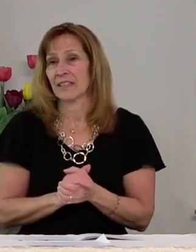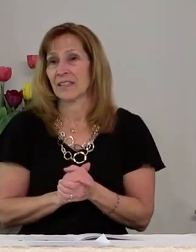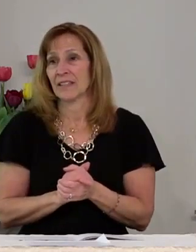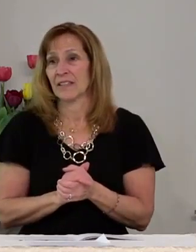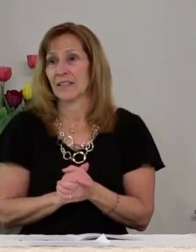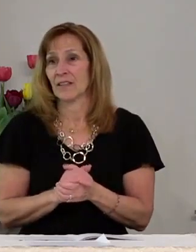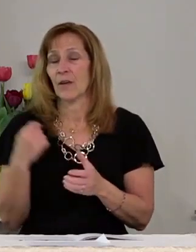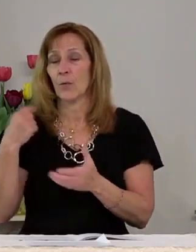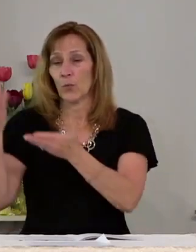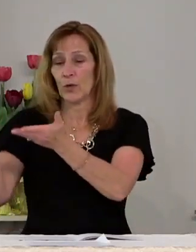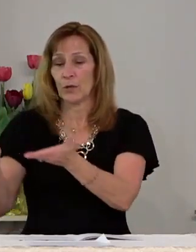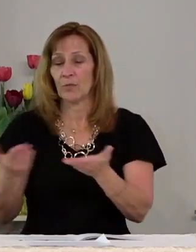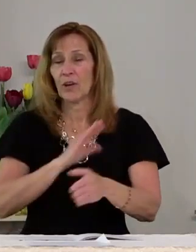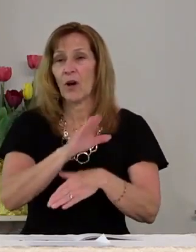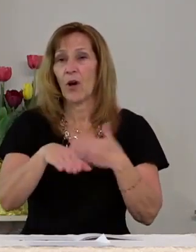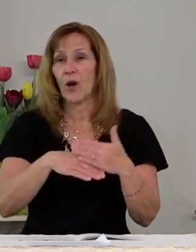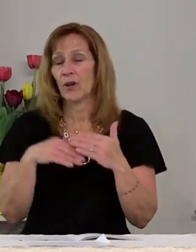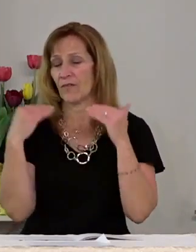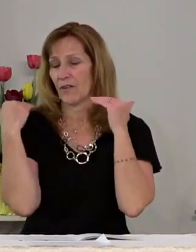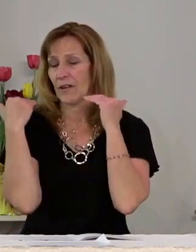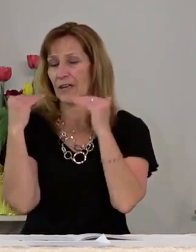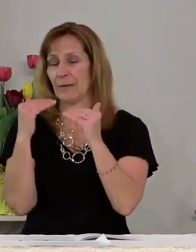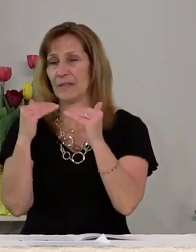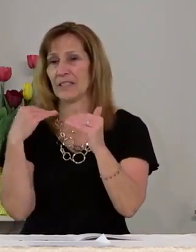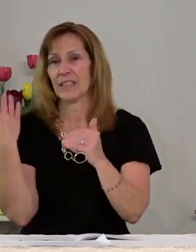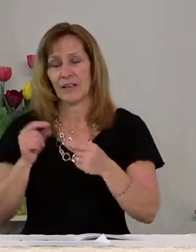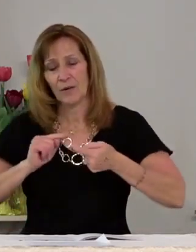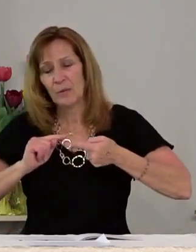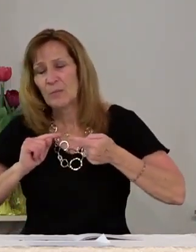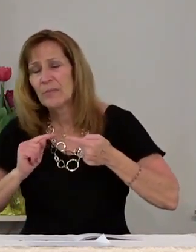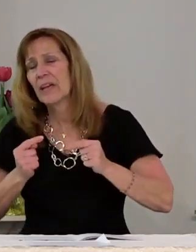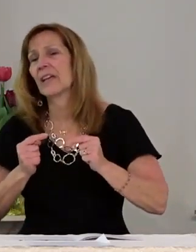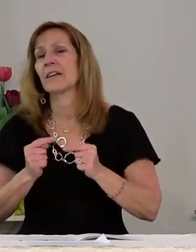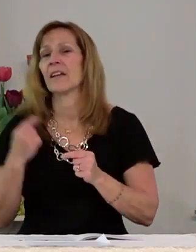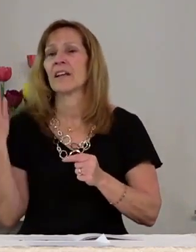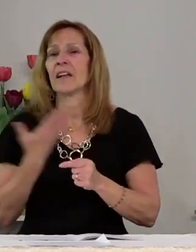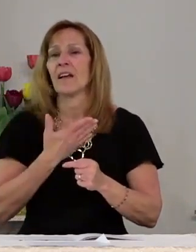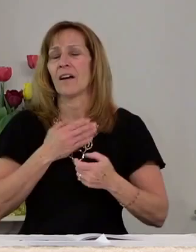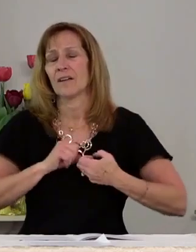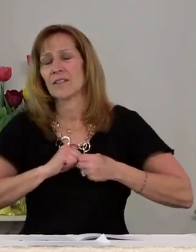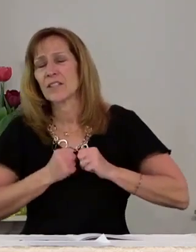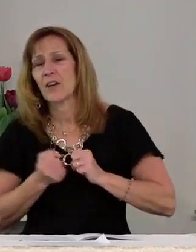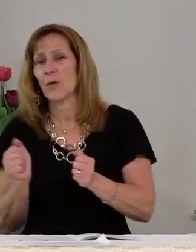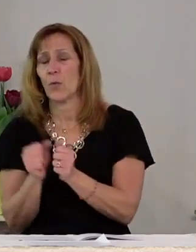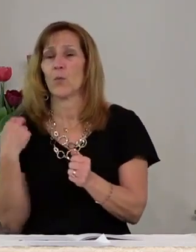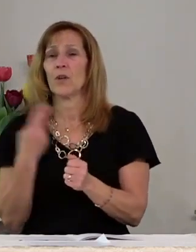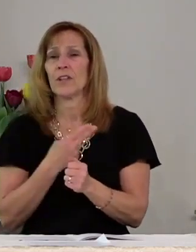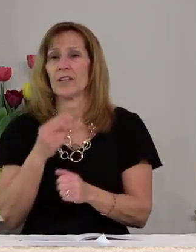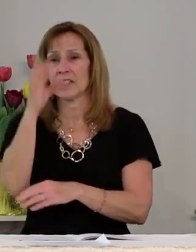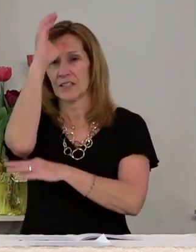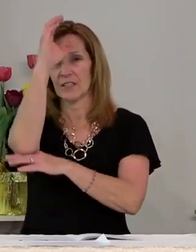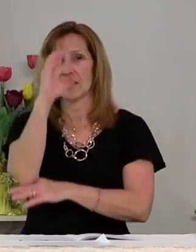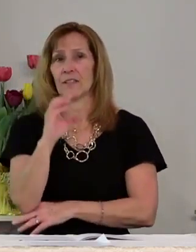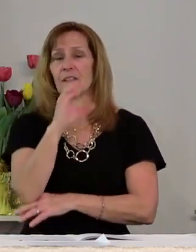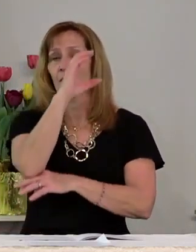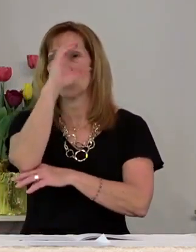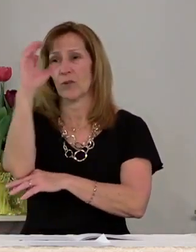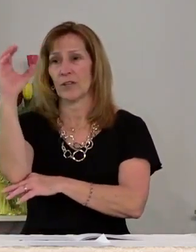we bring all of our limits and our pain and our sorrow with us to the cross